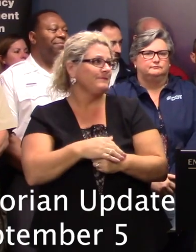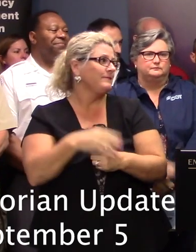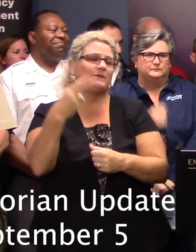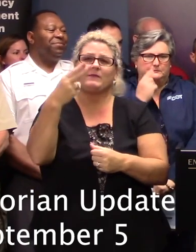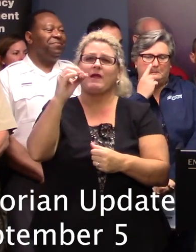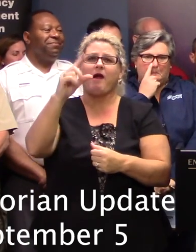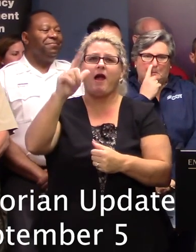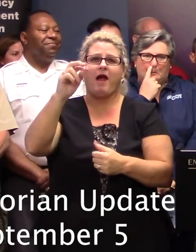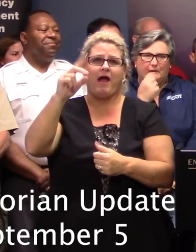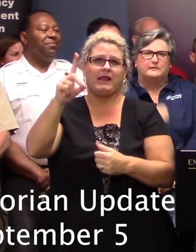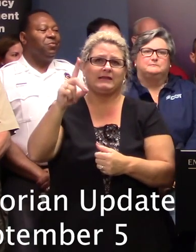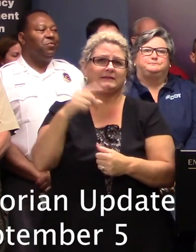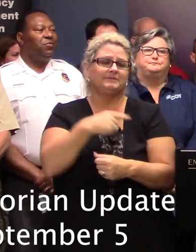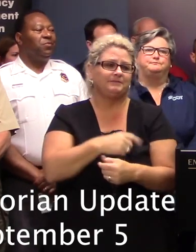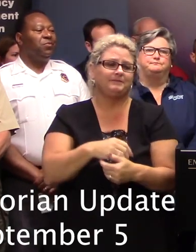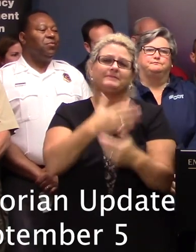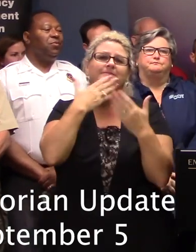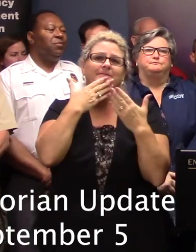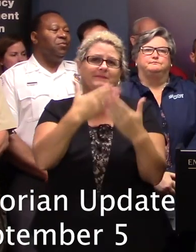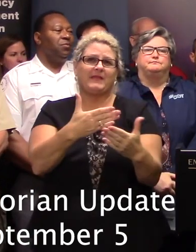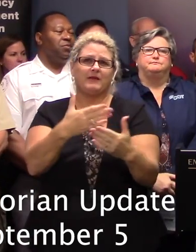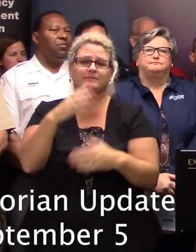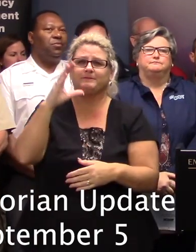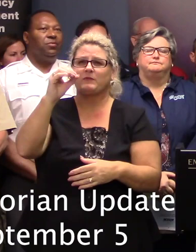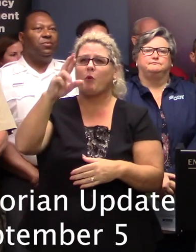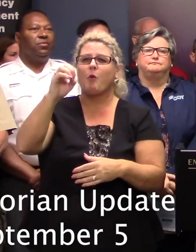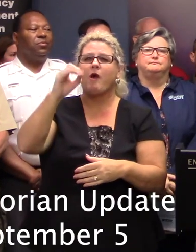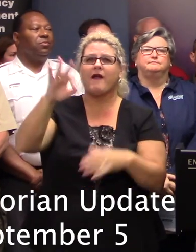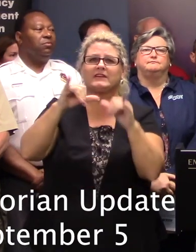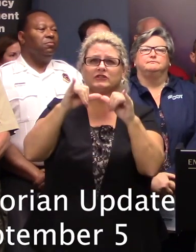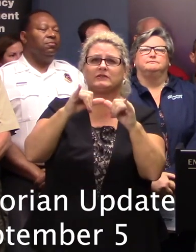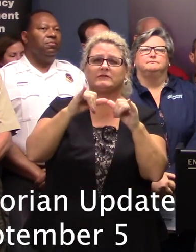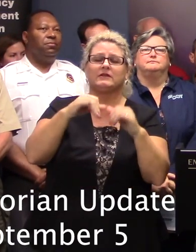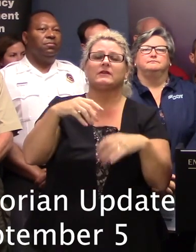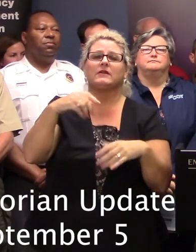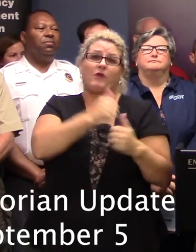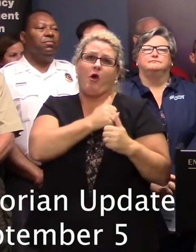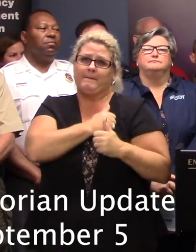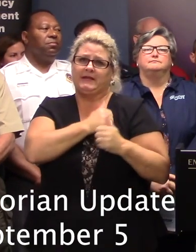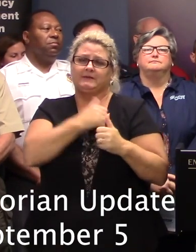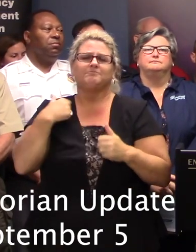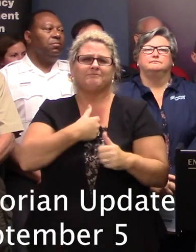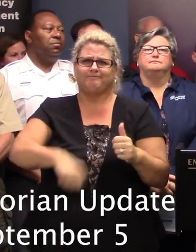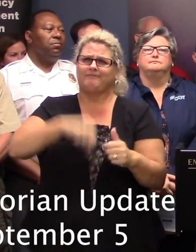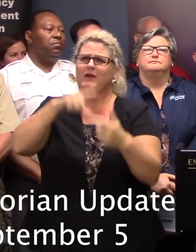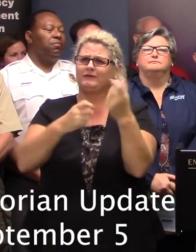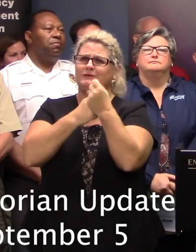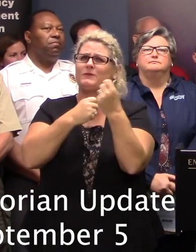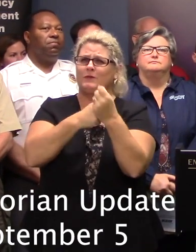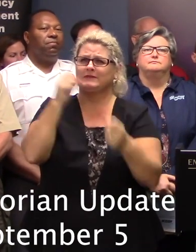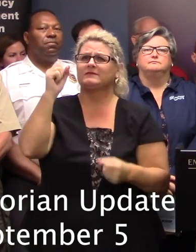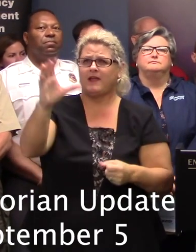Corps of Engineers. Thank you, sir. Thank you, Governor. On behalf of the Army Corps of Engineers, we're proud to support the state of South